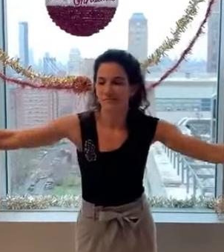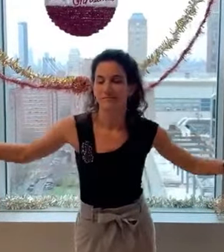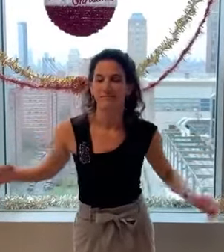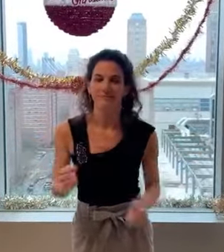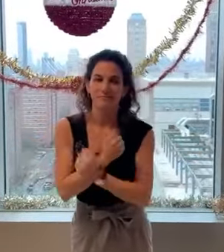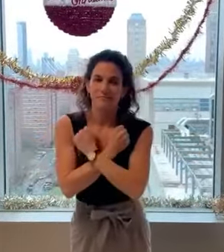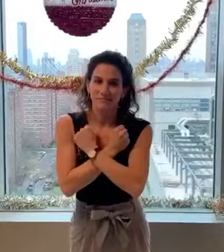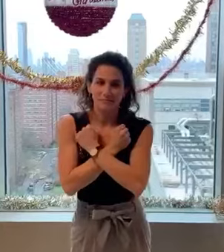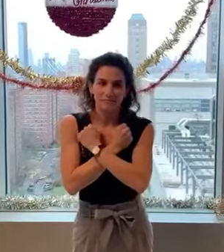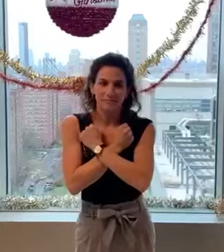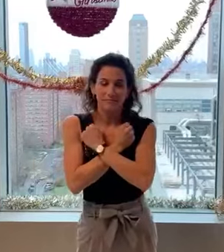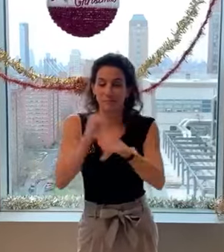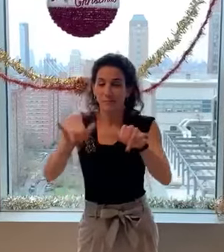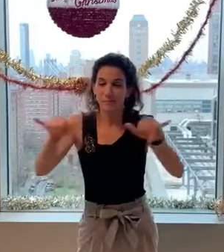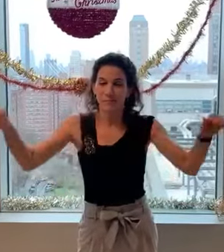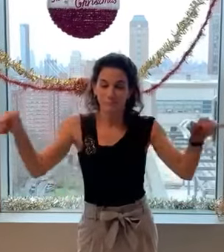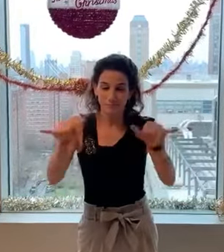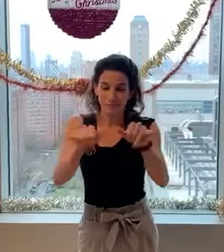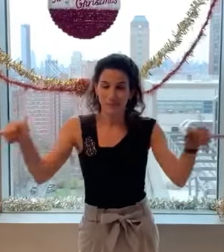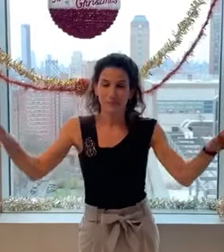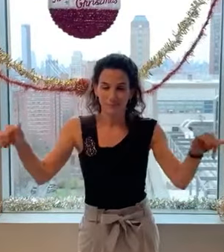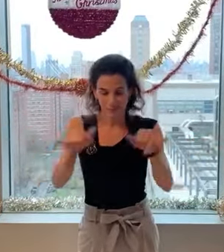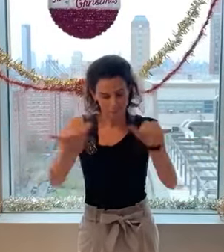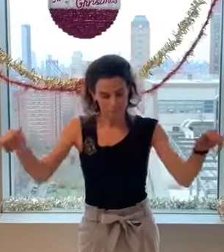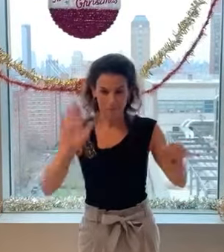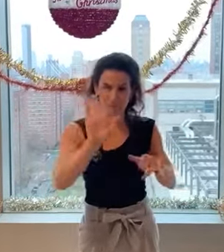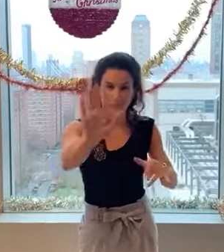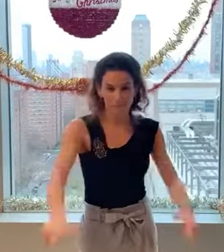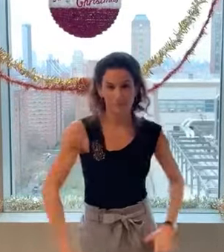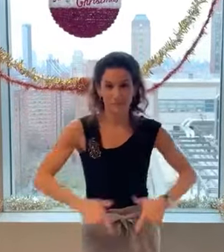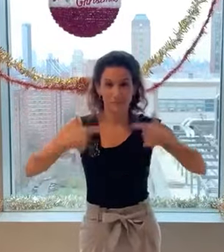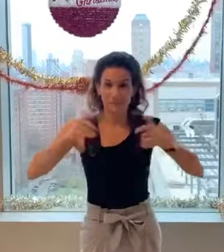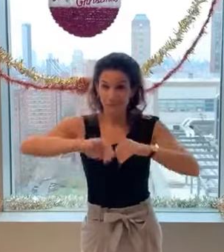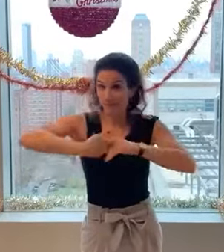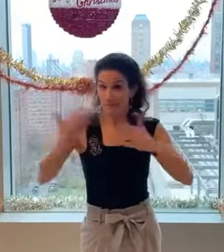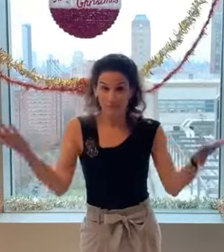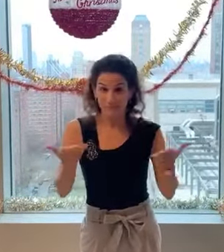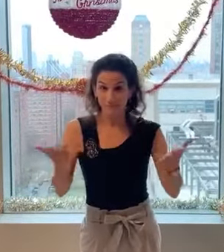love Yeah, sure Muzzle your life in love